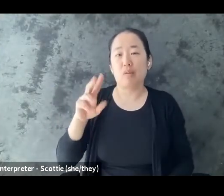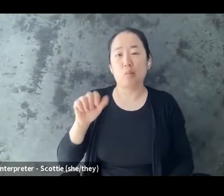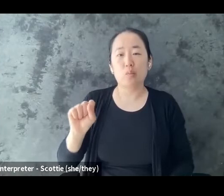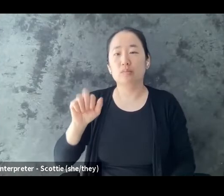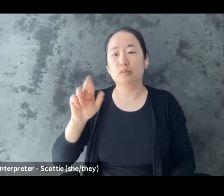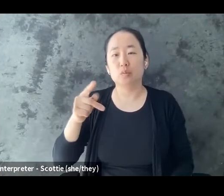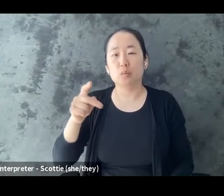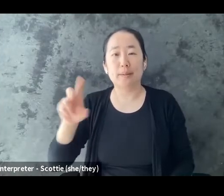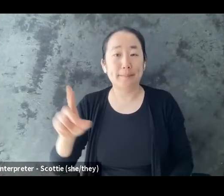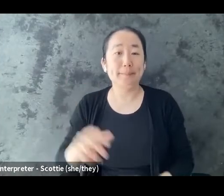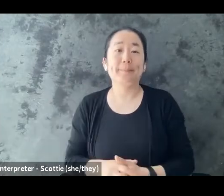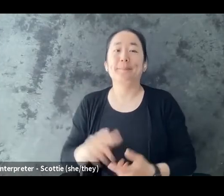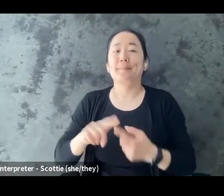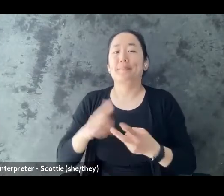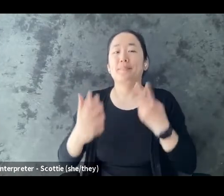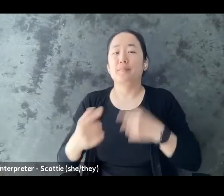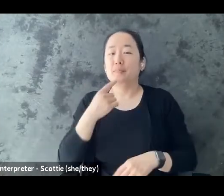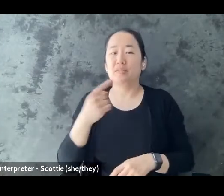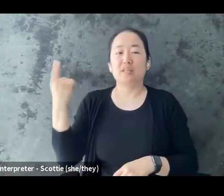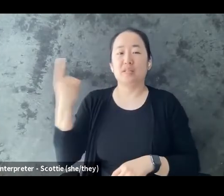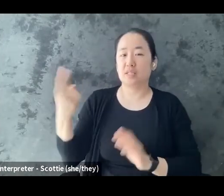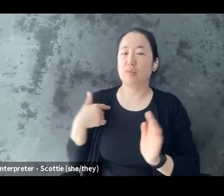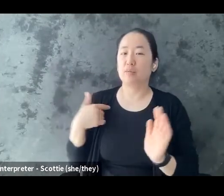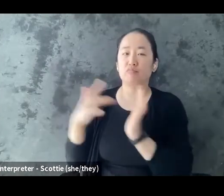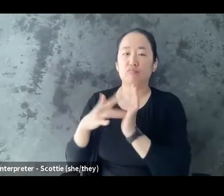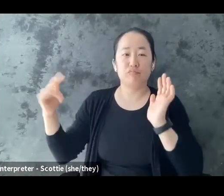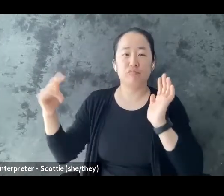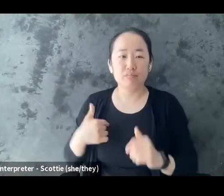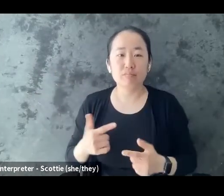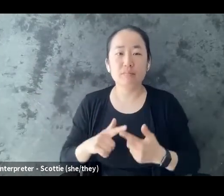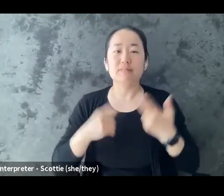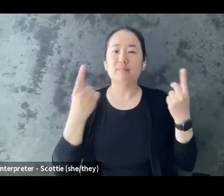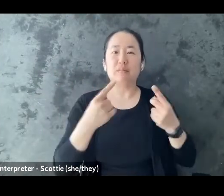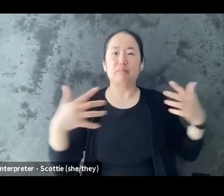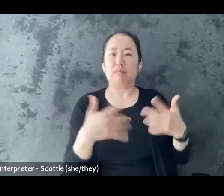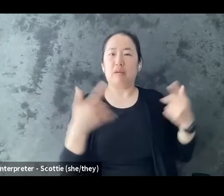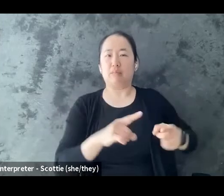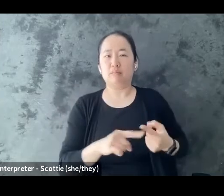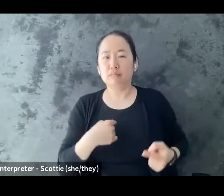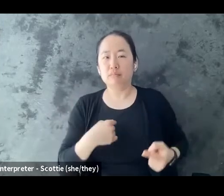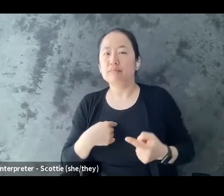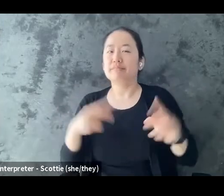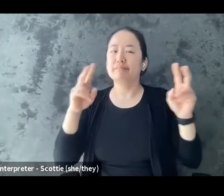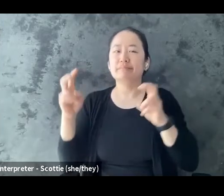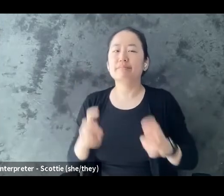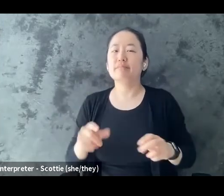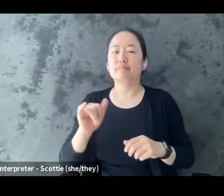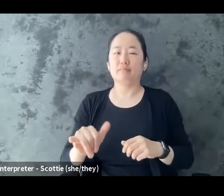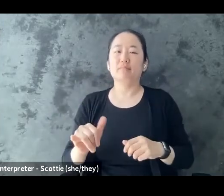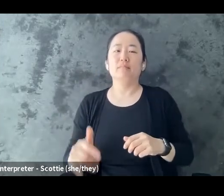saying someone took advantage of you or something scary happened to you. So there's a lot of different ways to describe that as